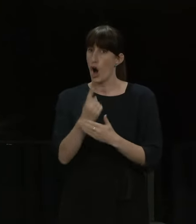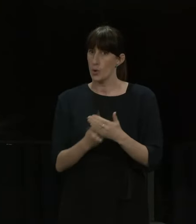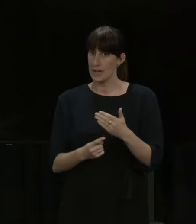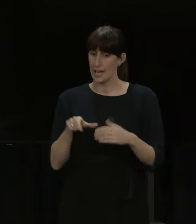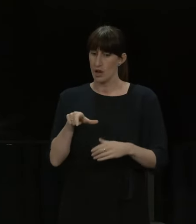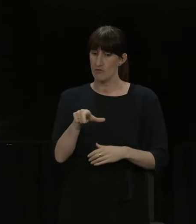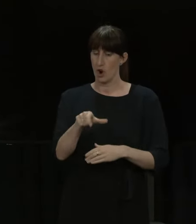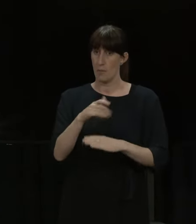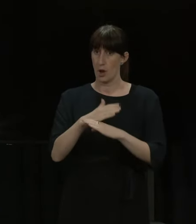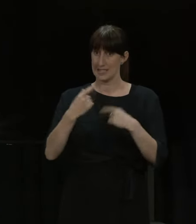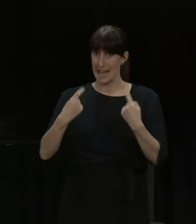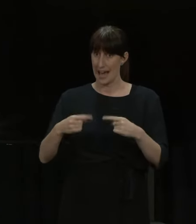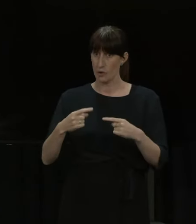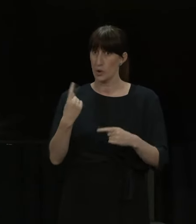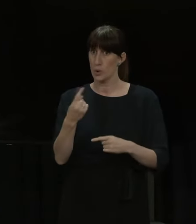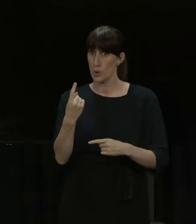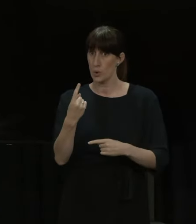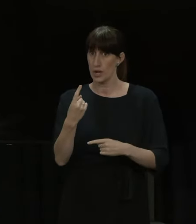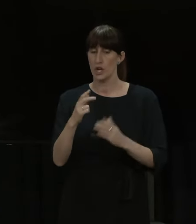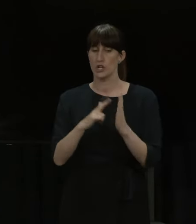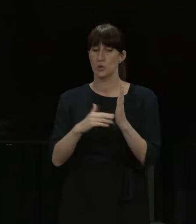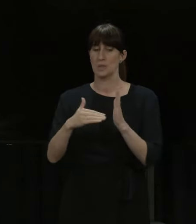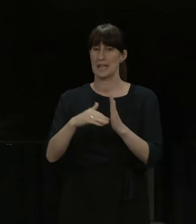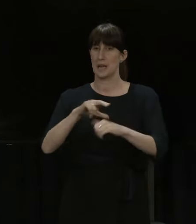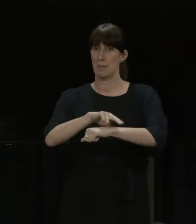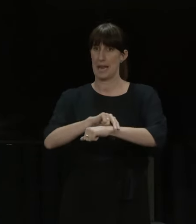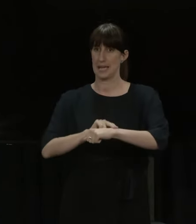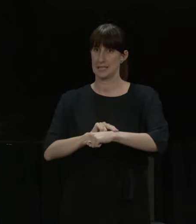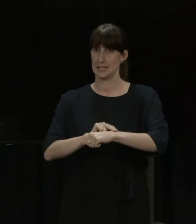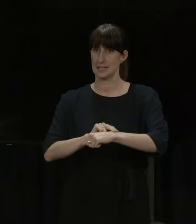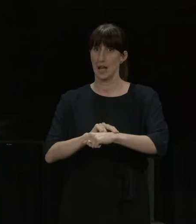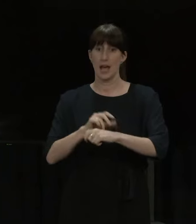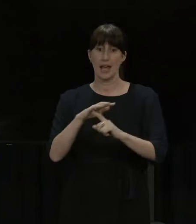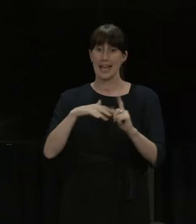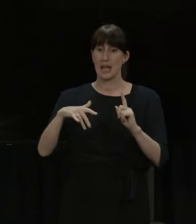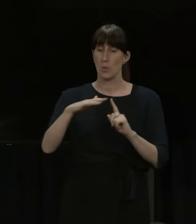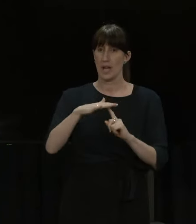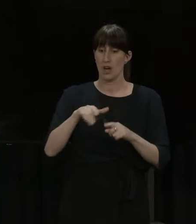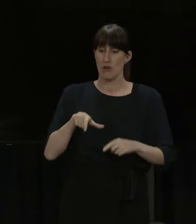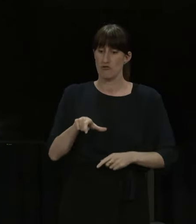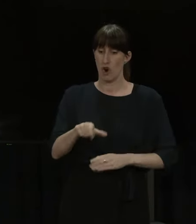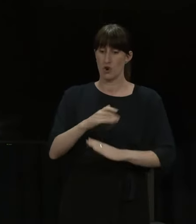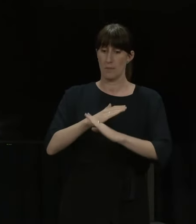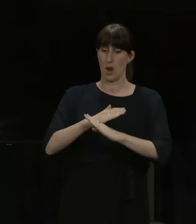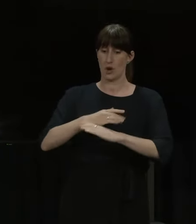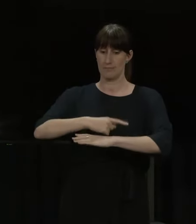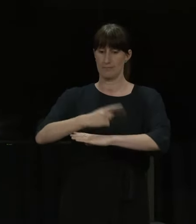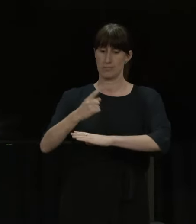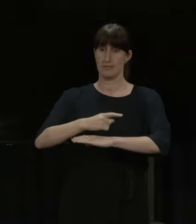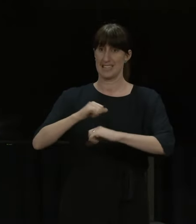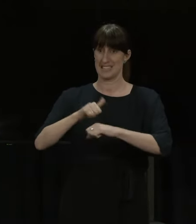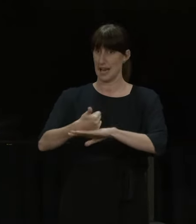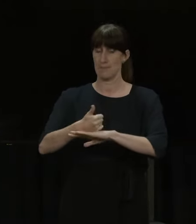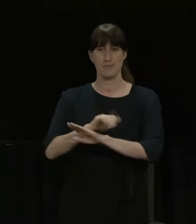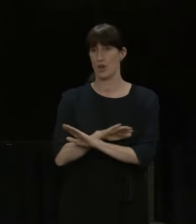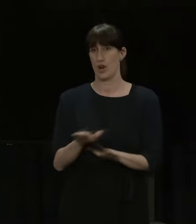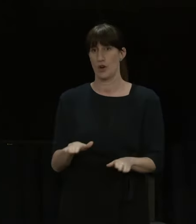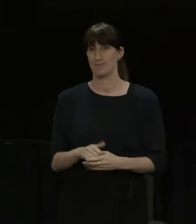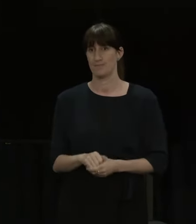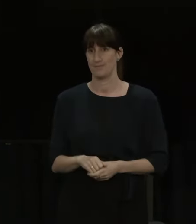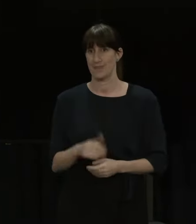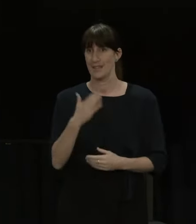are the New Zealand police. So no, there should not be any iwi roadblocks being set up. Thanks, everyone. Thanks, Martha.